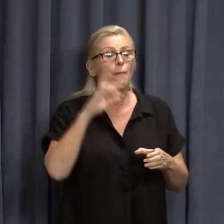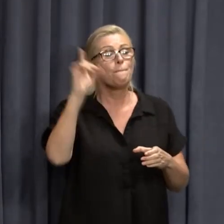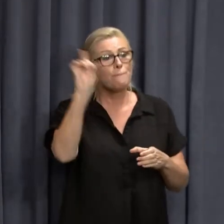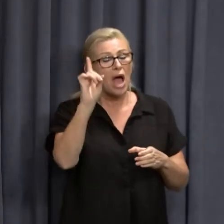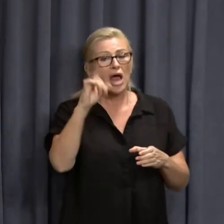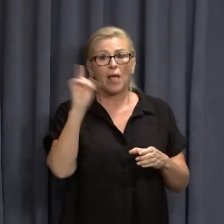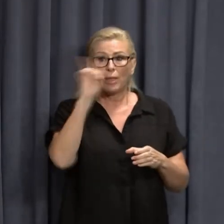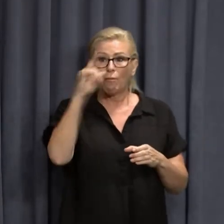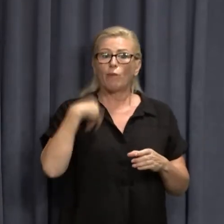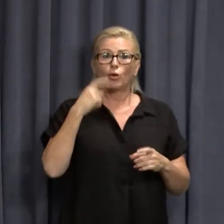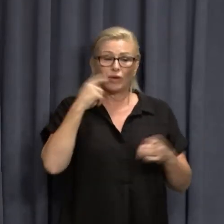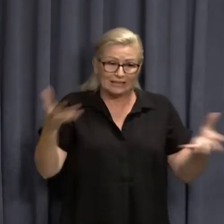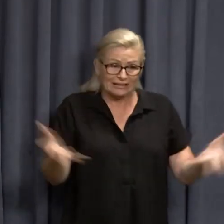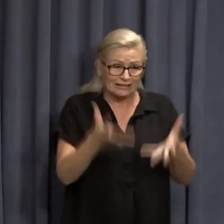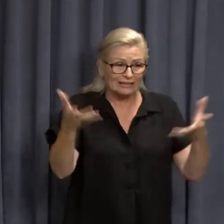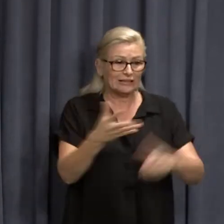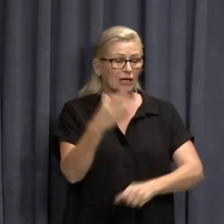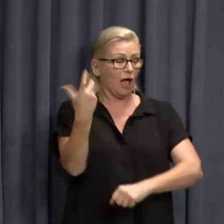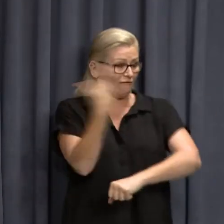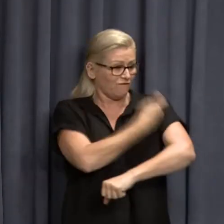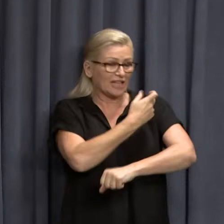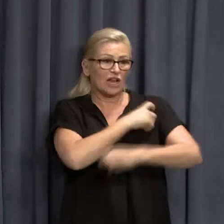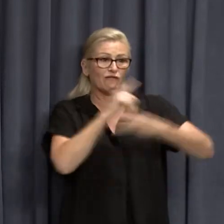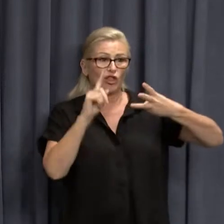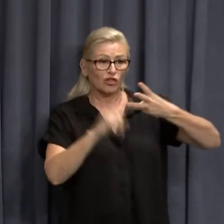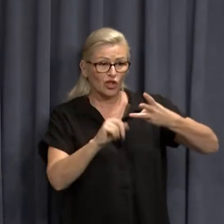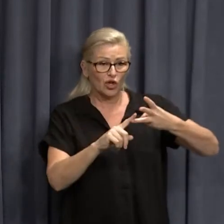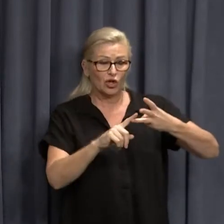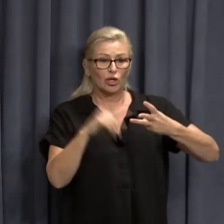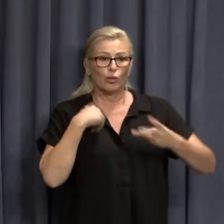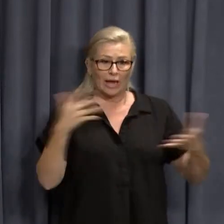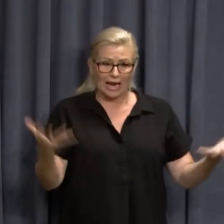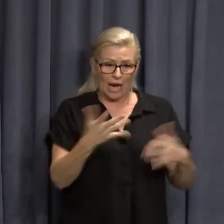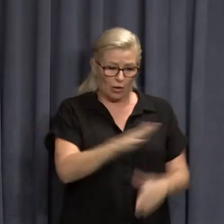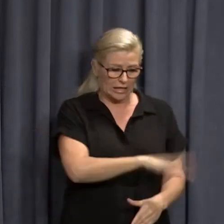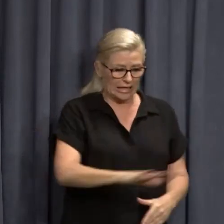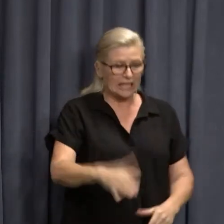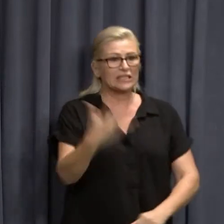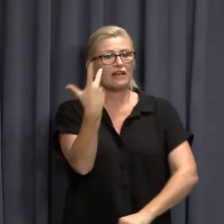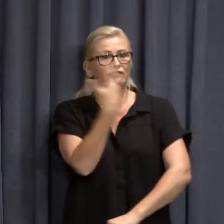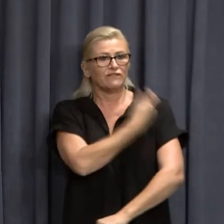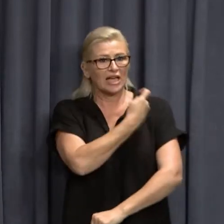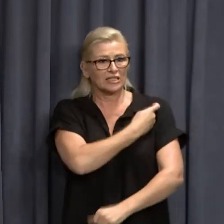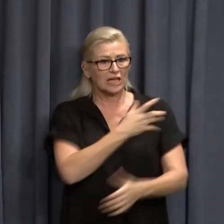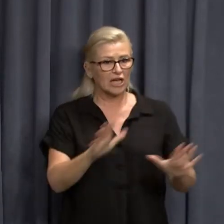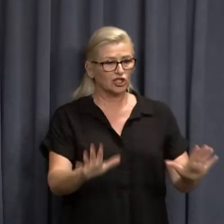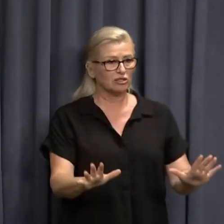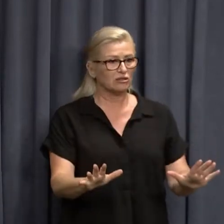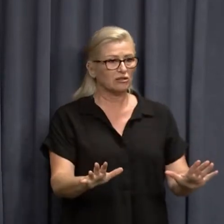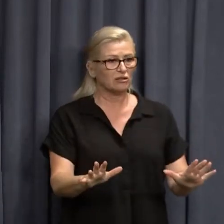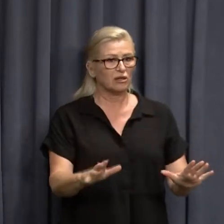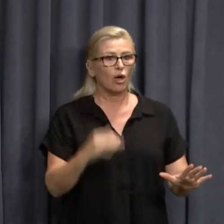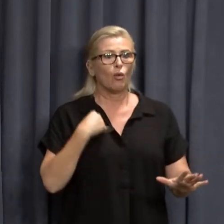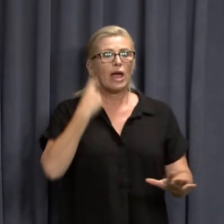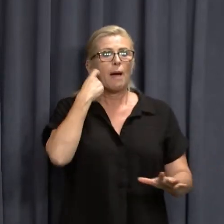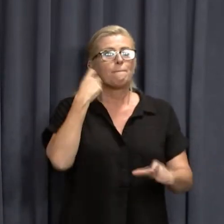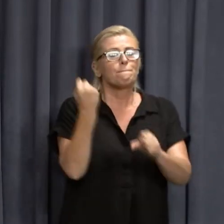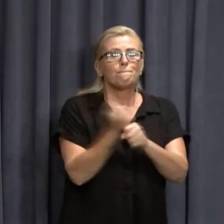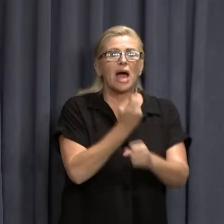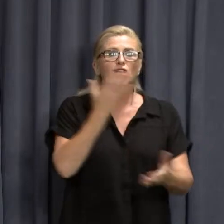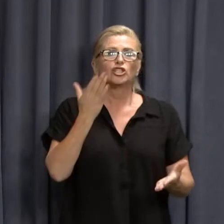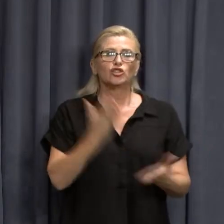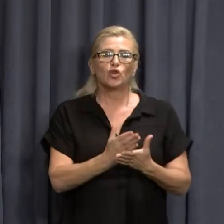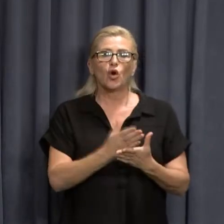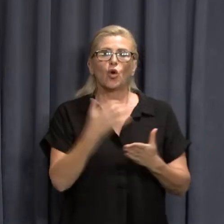getting our third dose vaccination rates up, getting our kids vaccinated. Uh, we're, uh, ensuring, uh, that, uh, we,